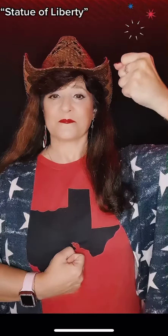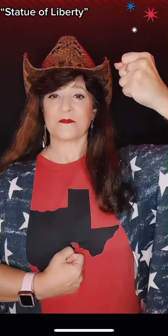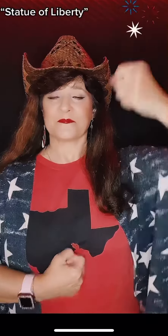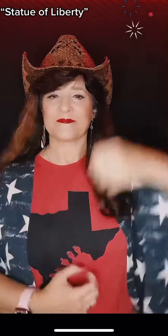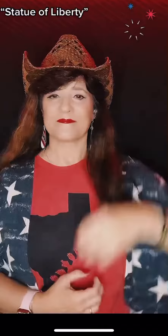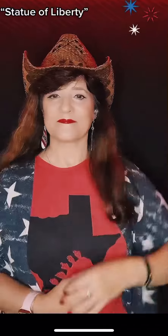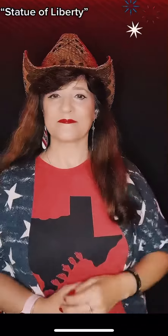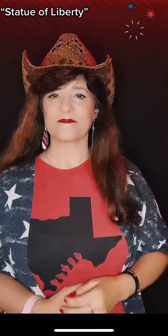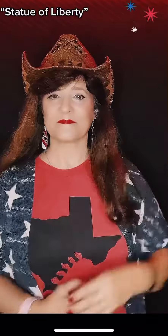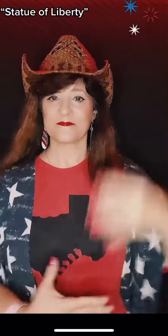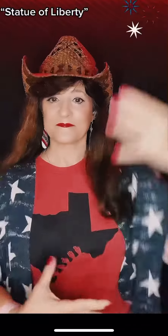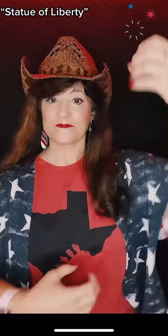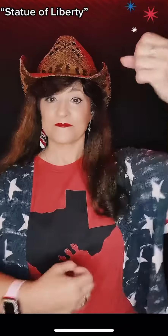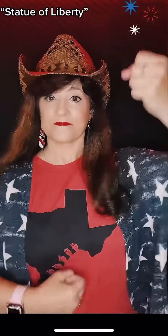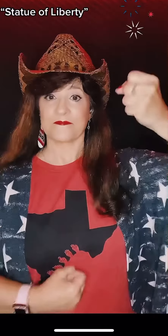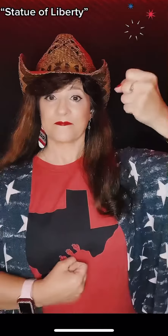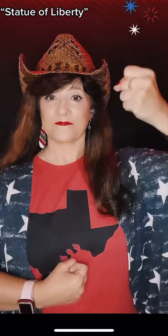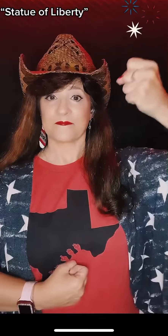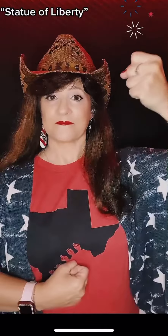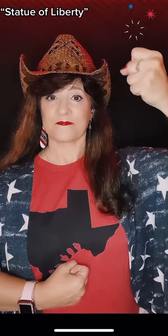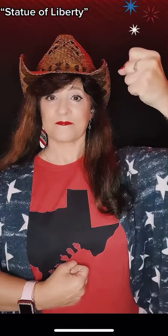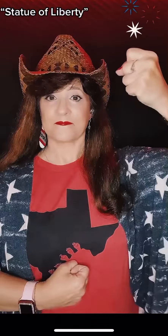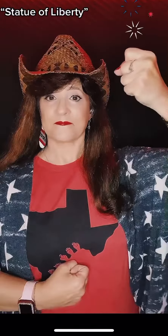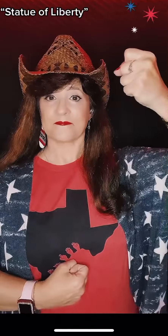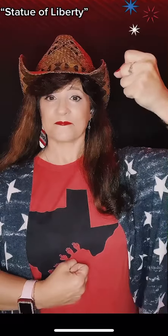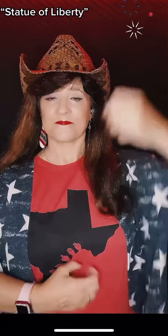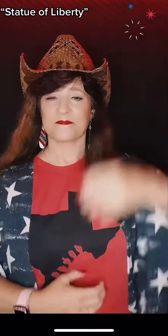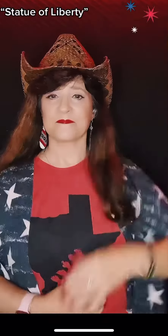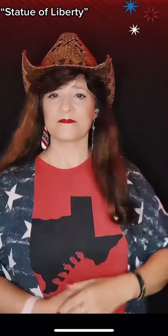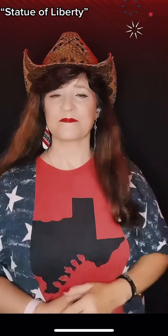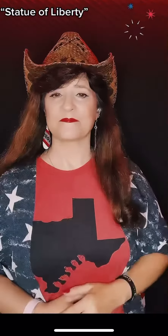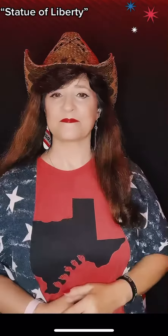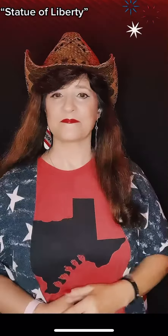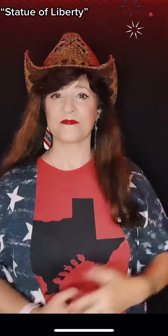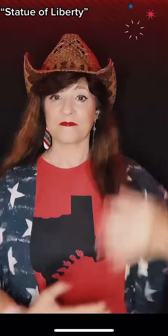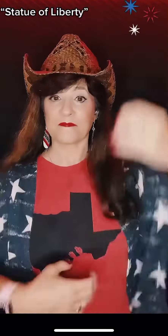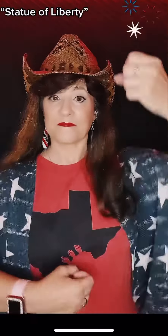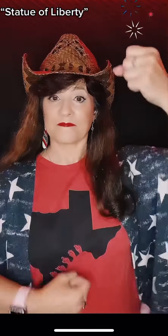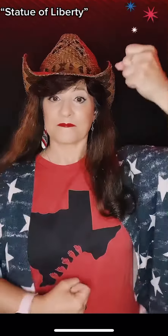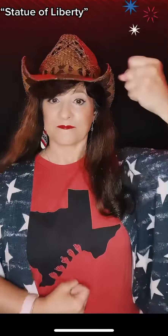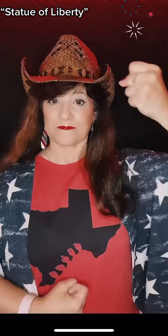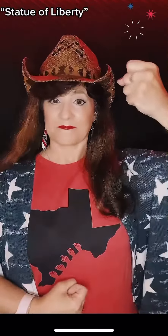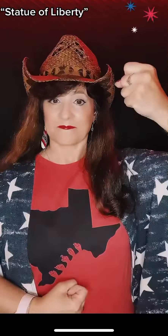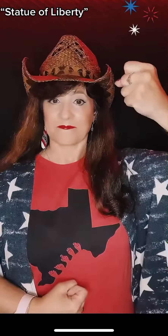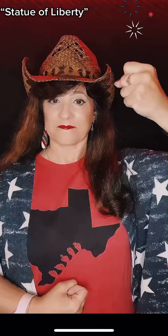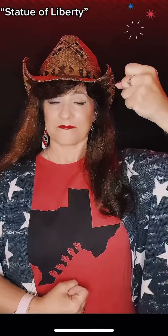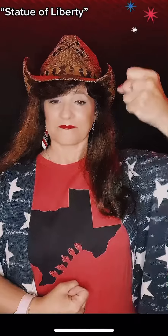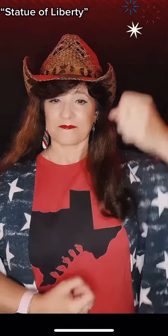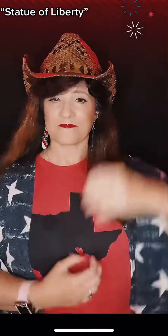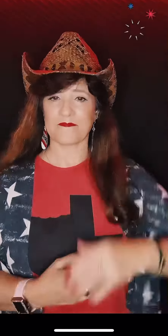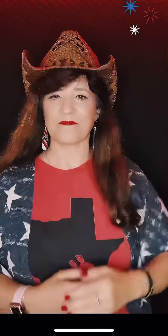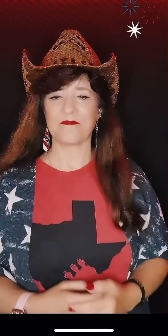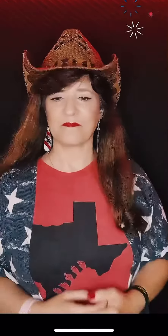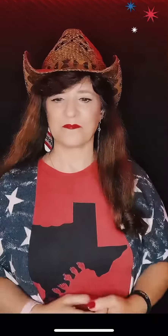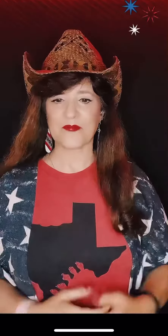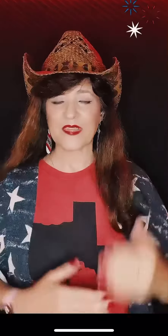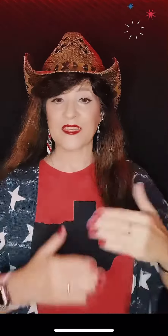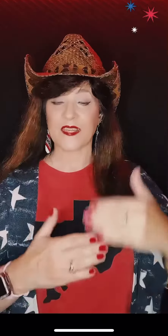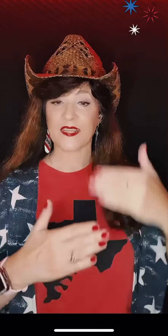across the plains of Texas, from sea to shining sea. From Detroit